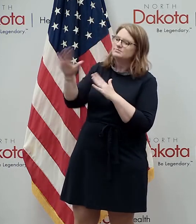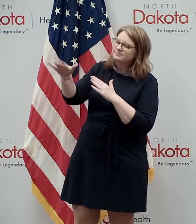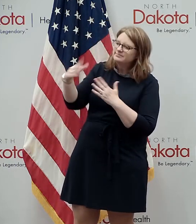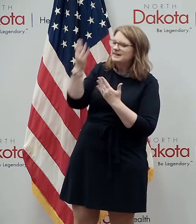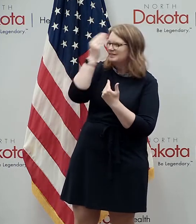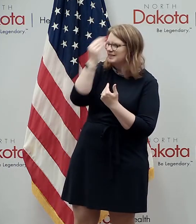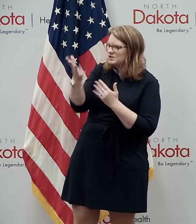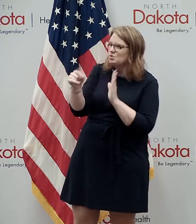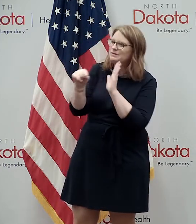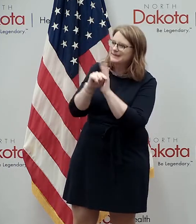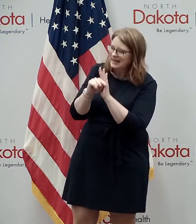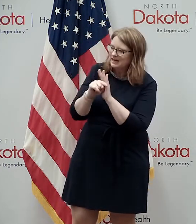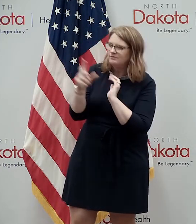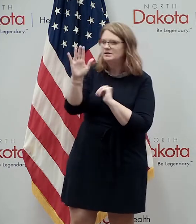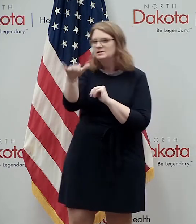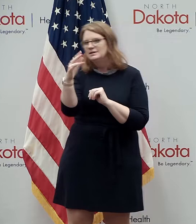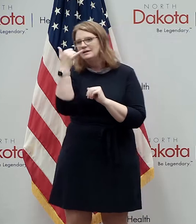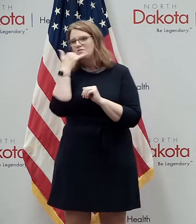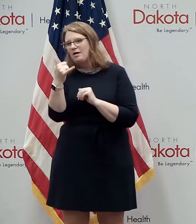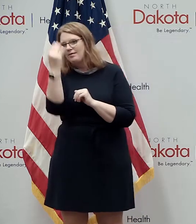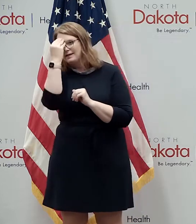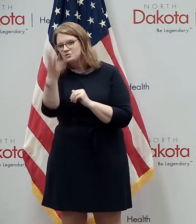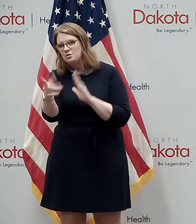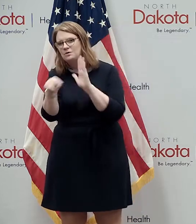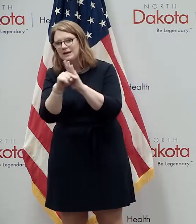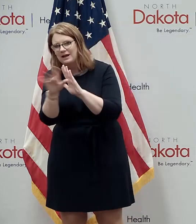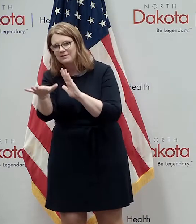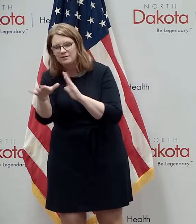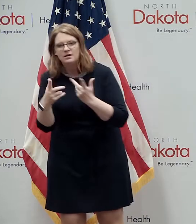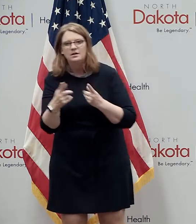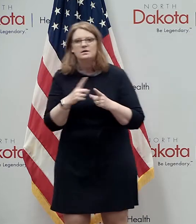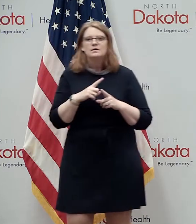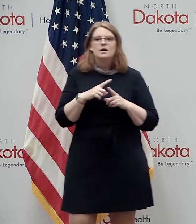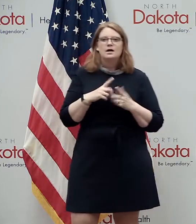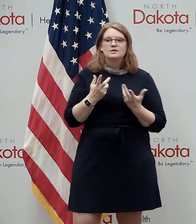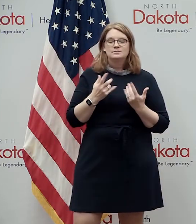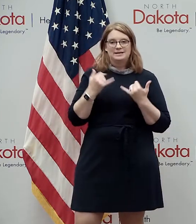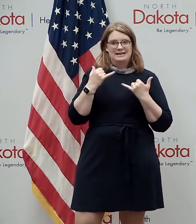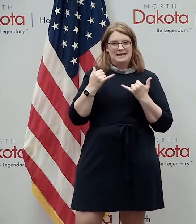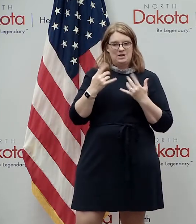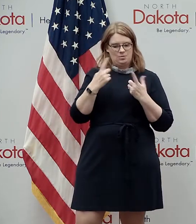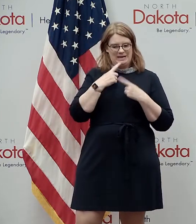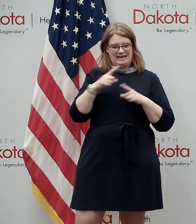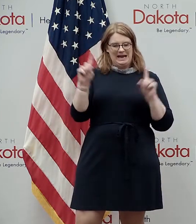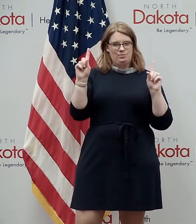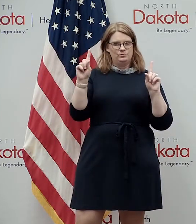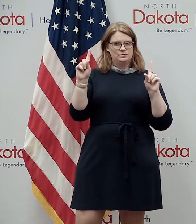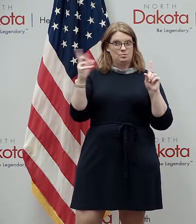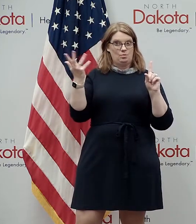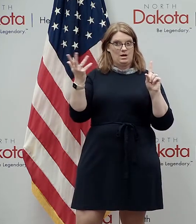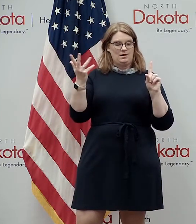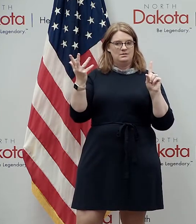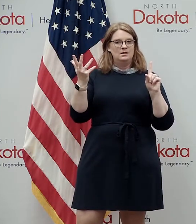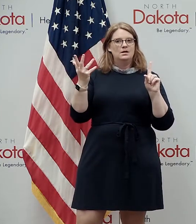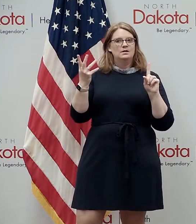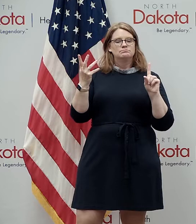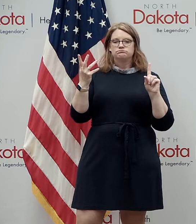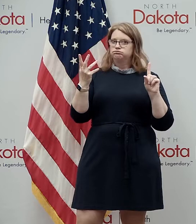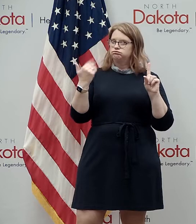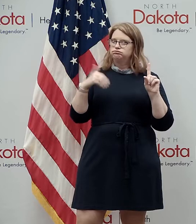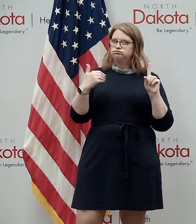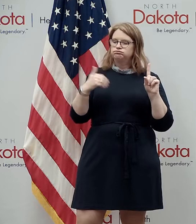the follow-up calls for people that were negative and i want to give a special shout out today as we announce a a great public